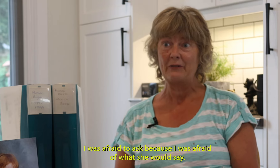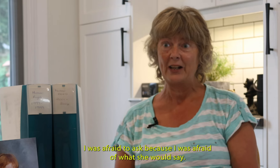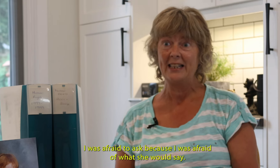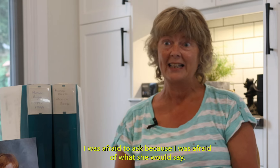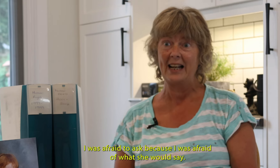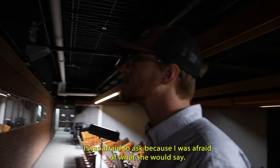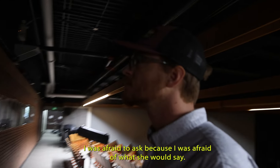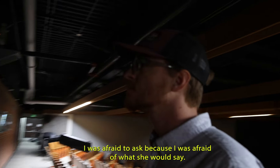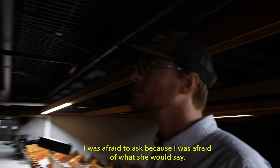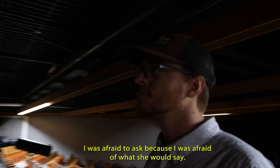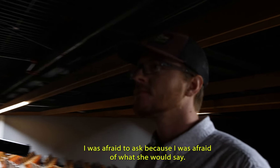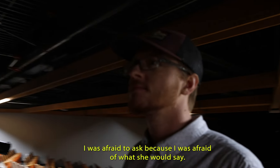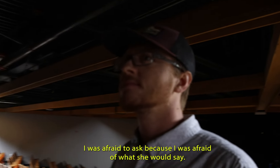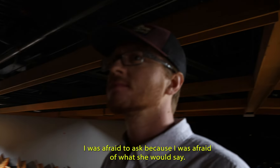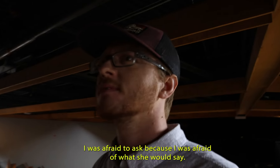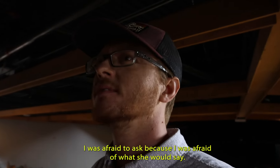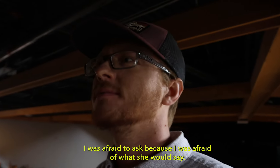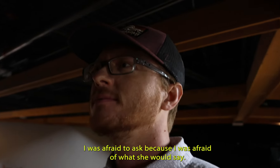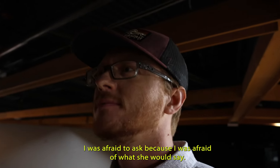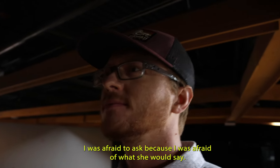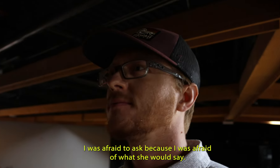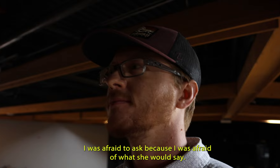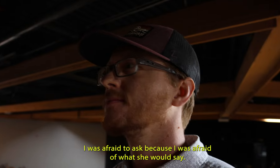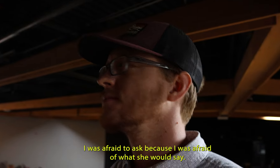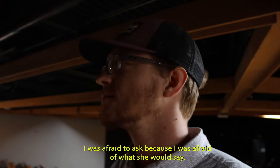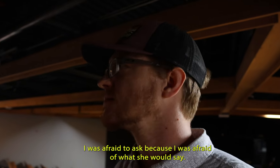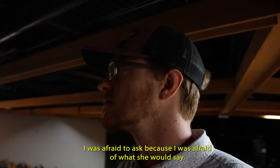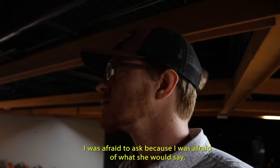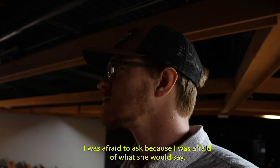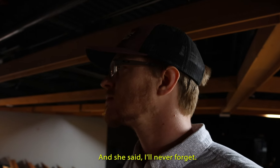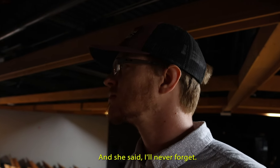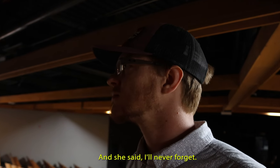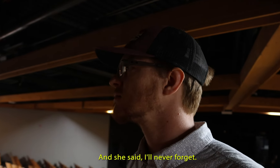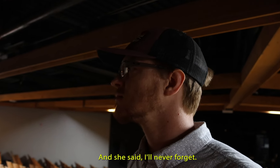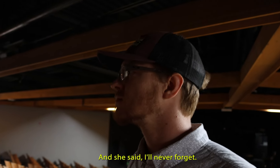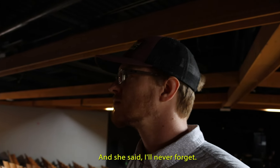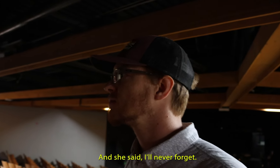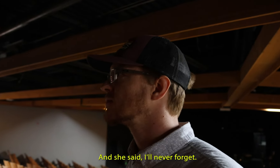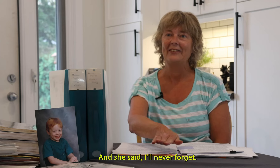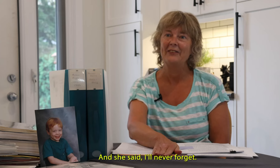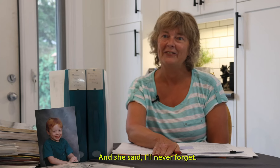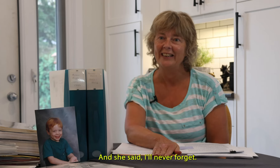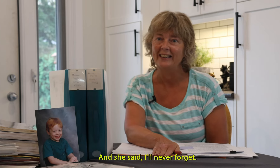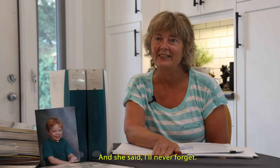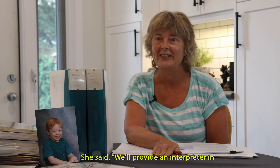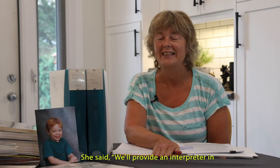afraid to ask because I was afraid of what she would say. And she said, I'll never forget. She